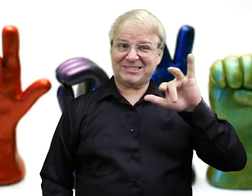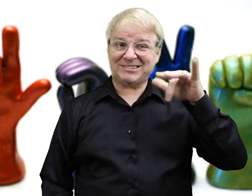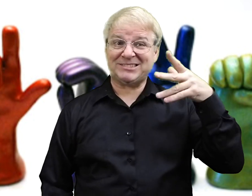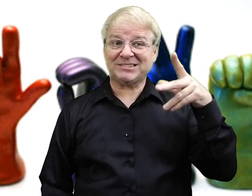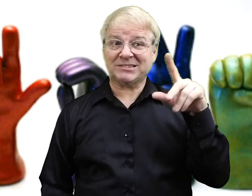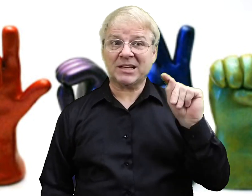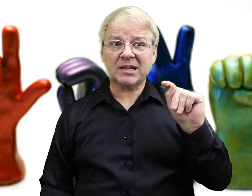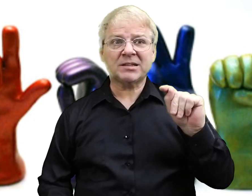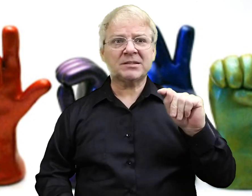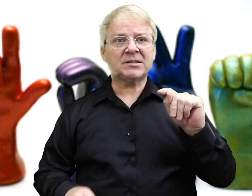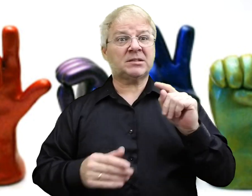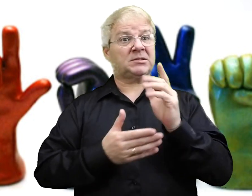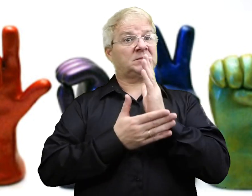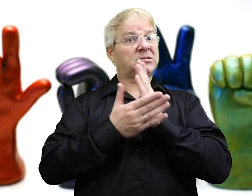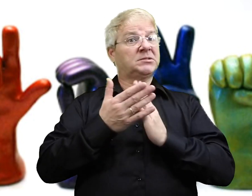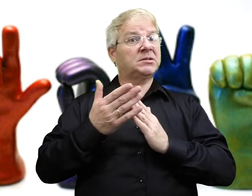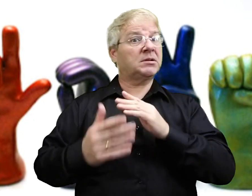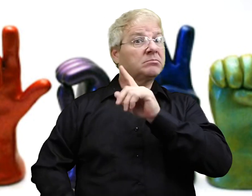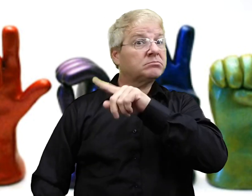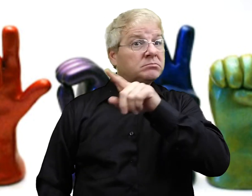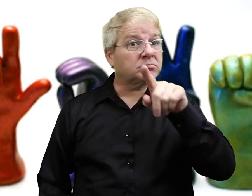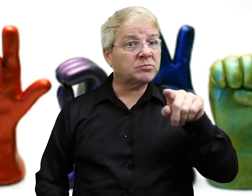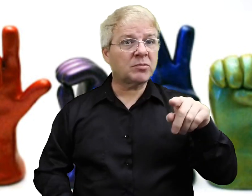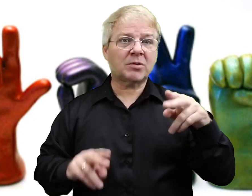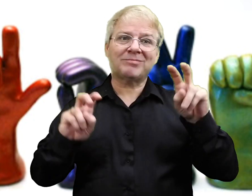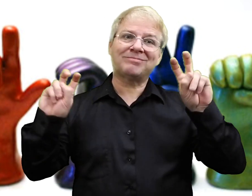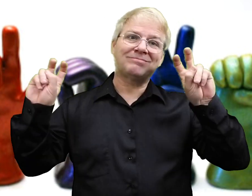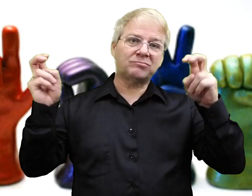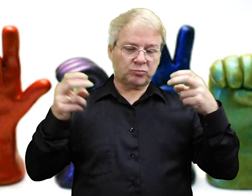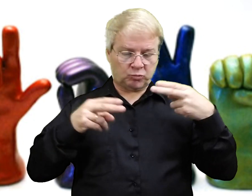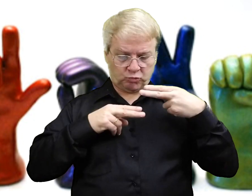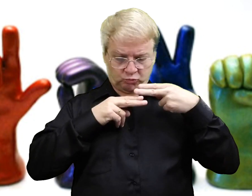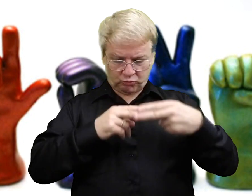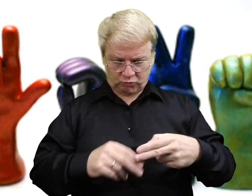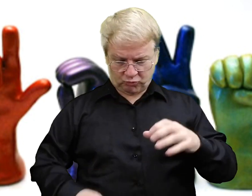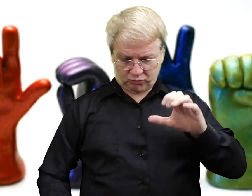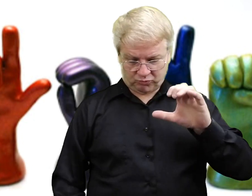Sometimes the community can be very tight-knit and some individuals